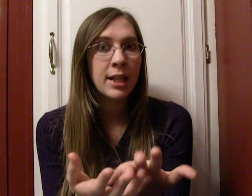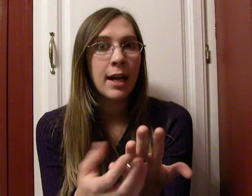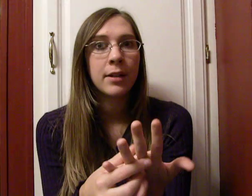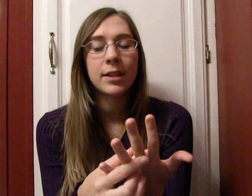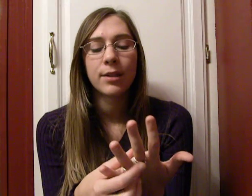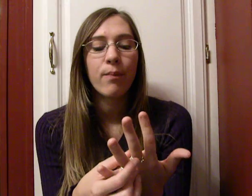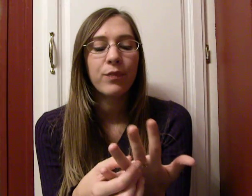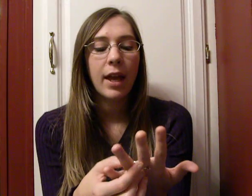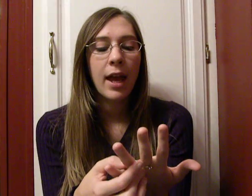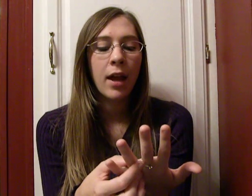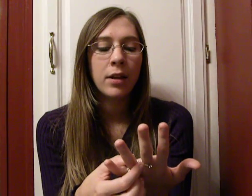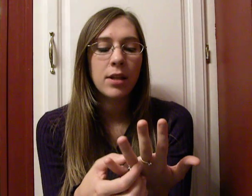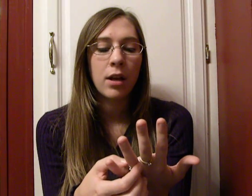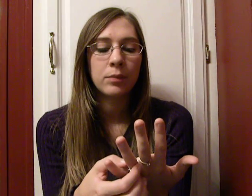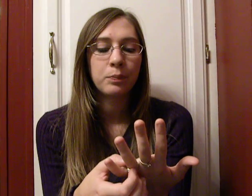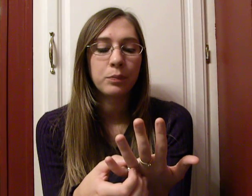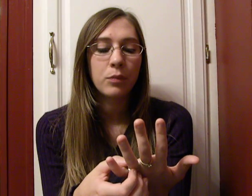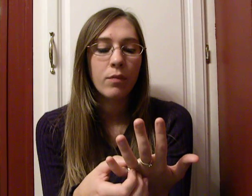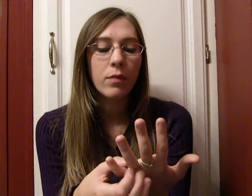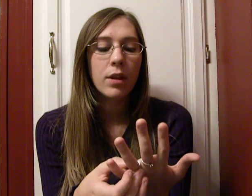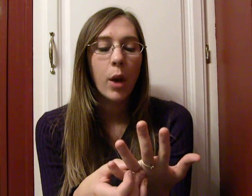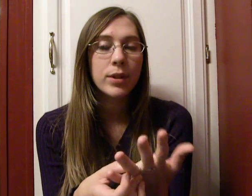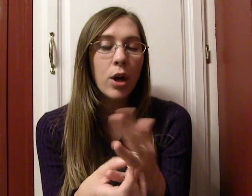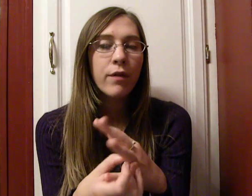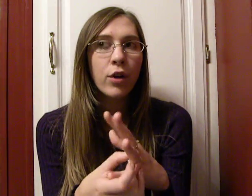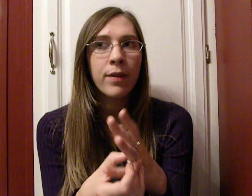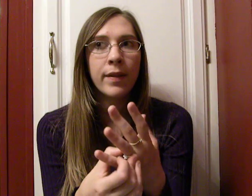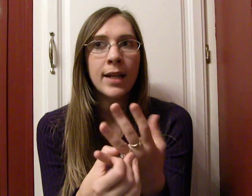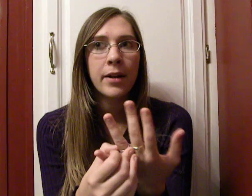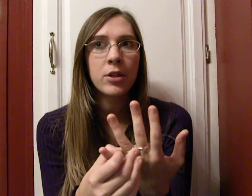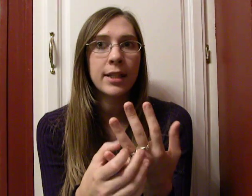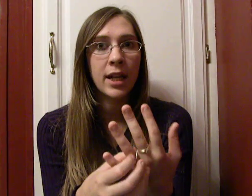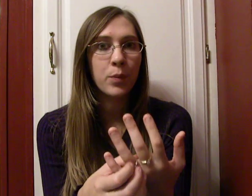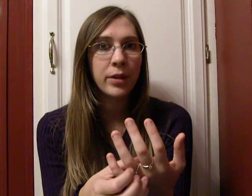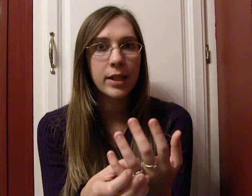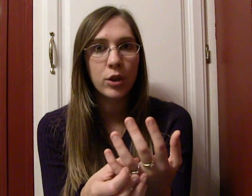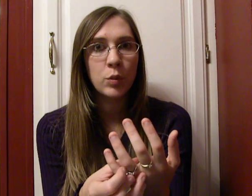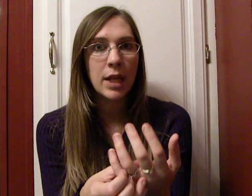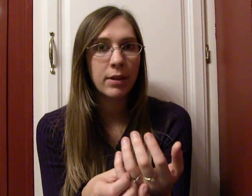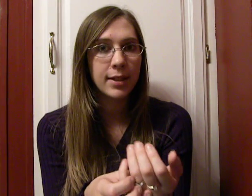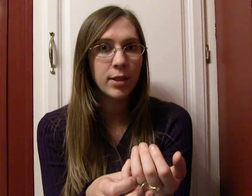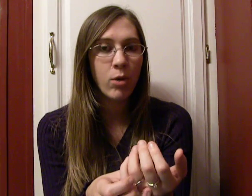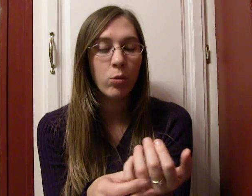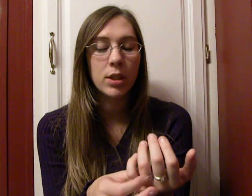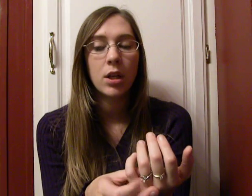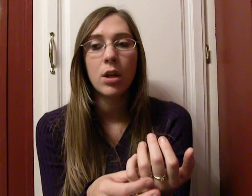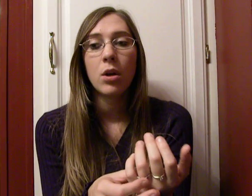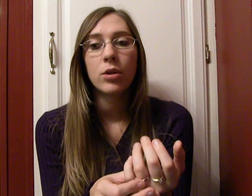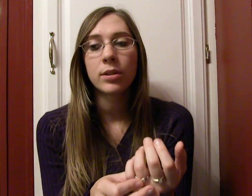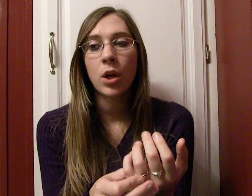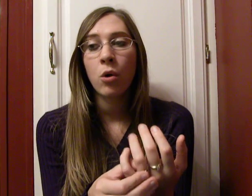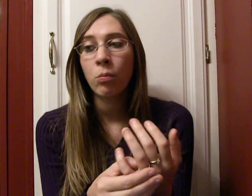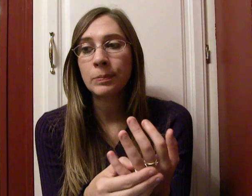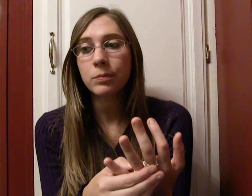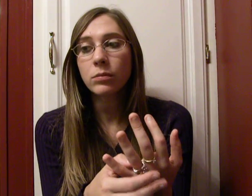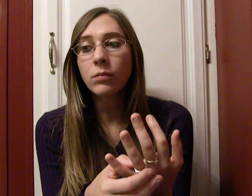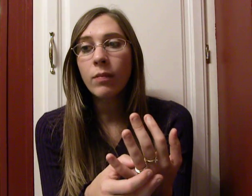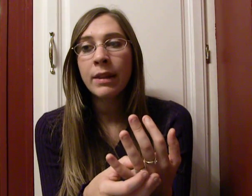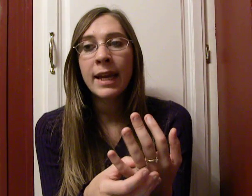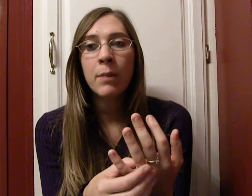DS. And, um, um, was hard for the doctors to get a breathing tube down his throat. So, they